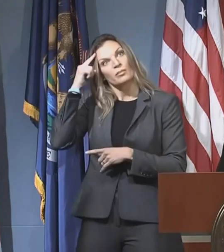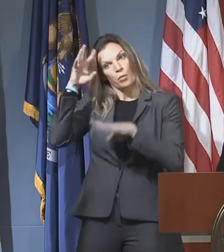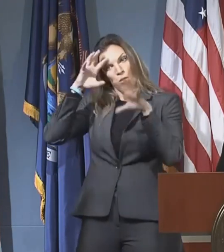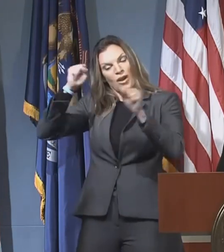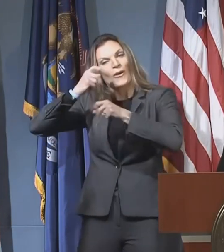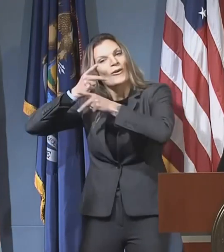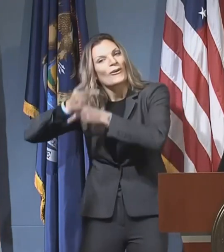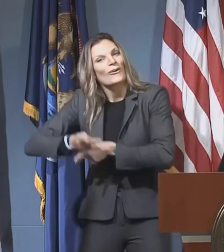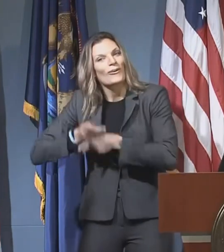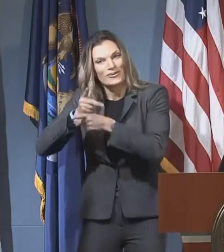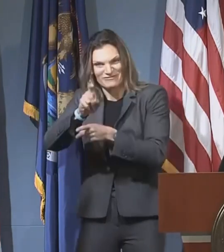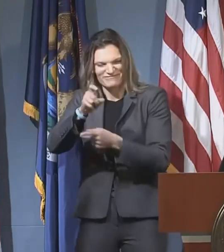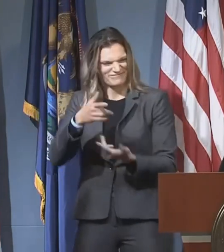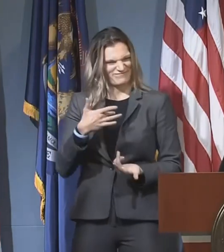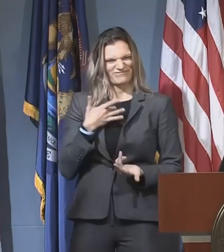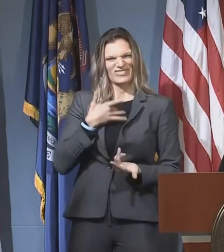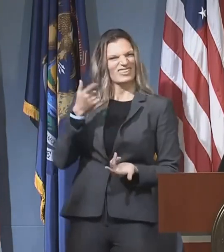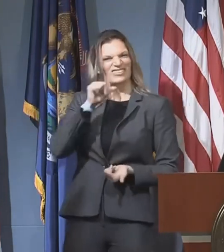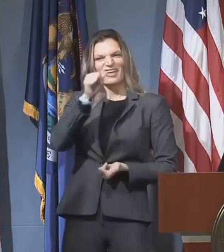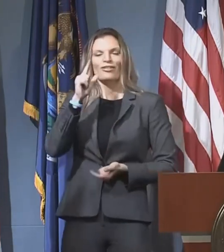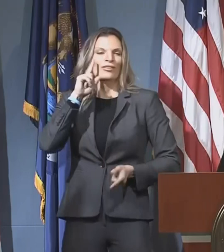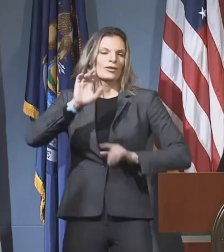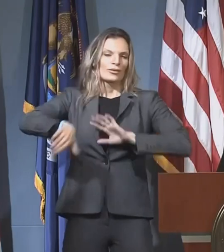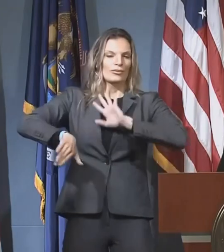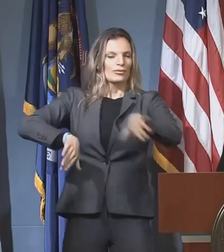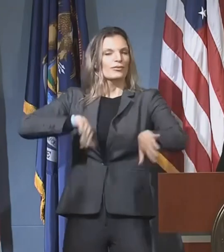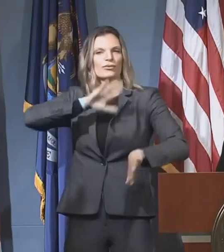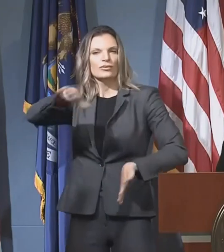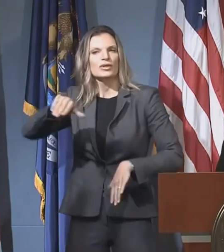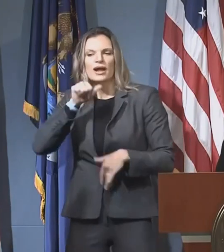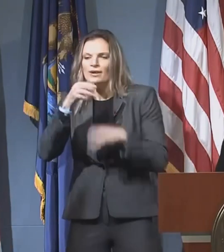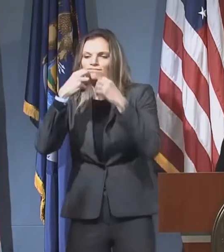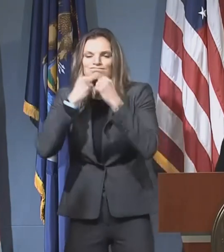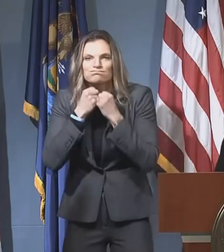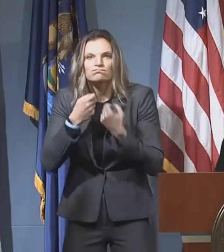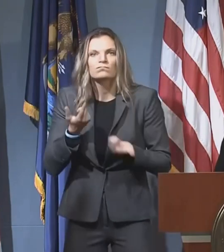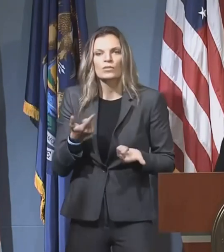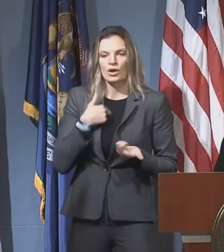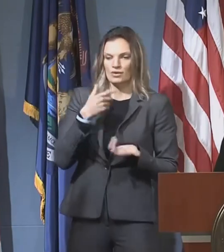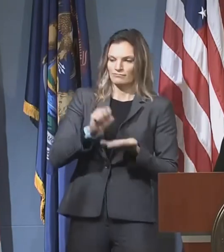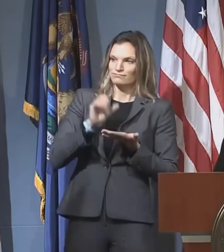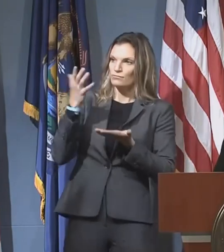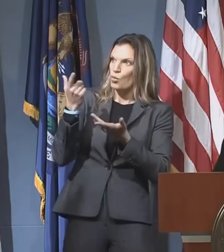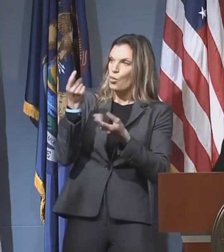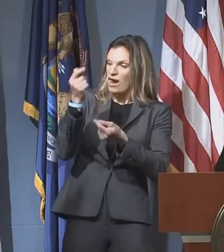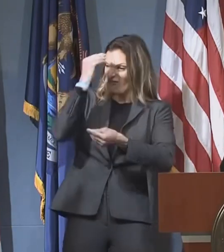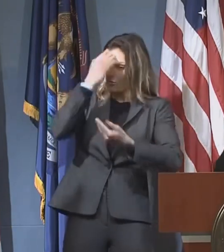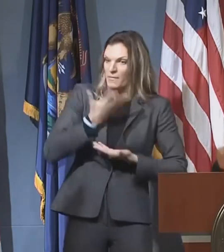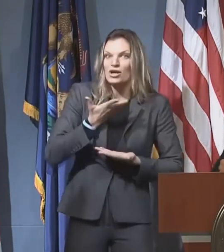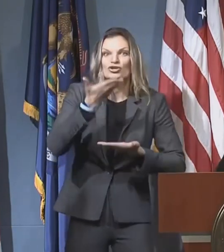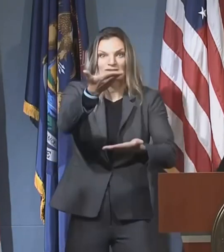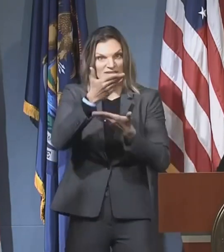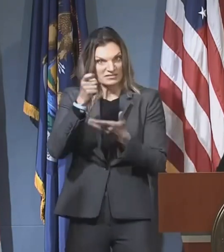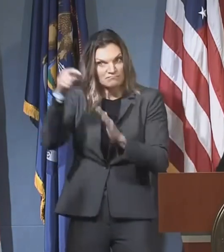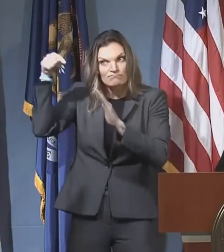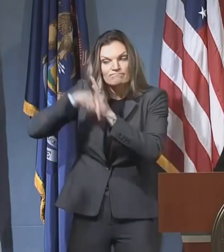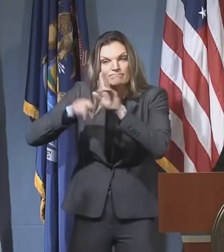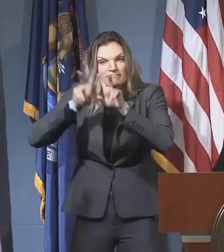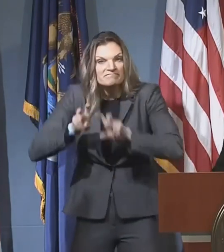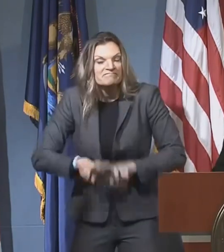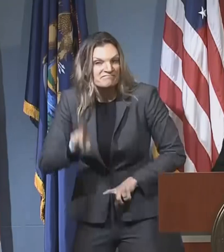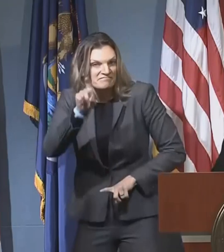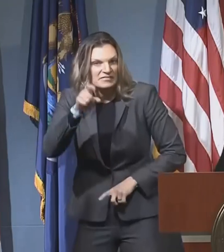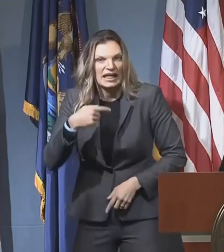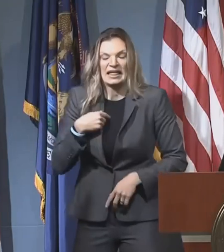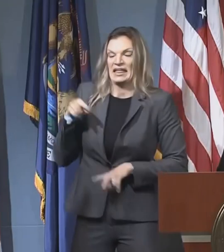informed. I've never believed that they read all the briefings that they're supposed to read. But it's a whole other thing to